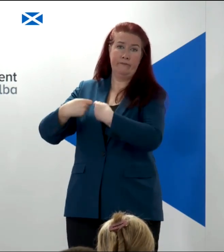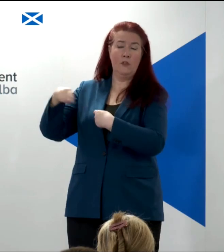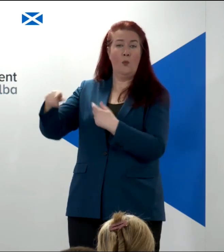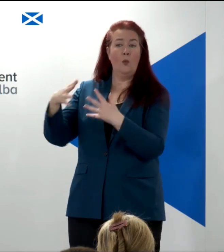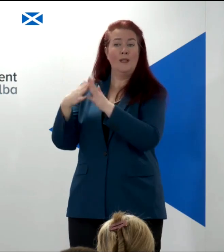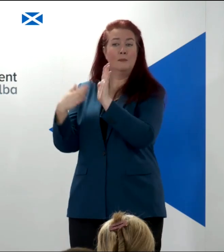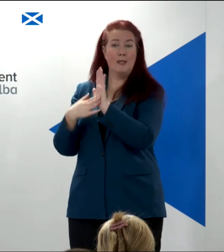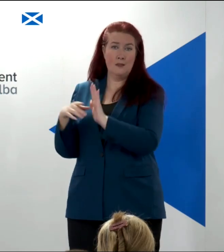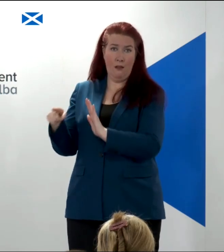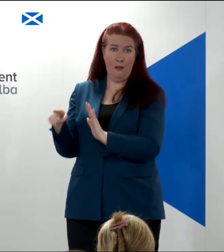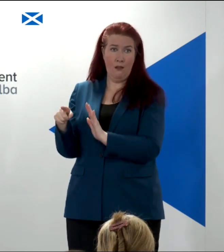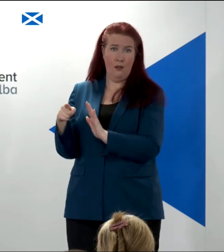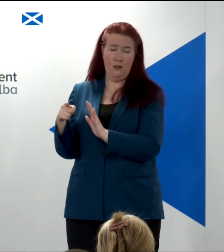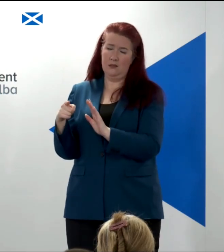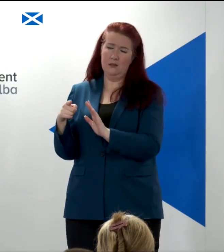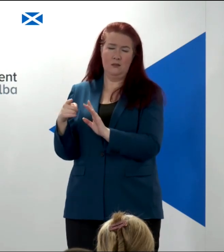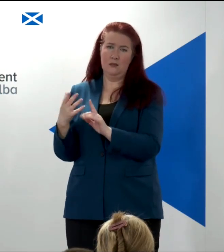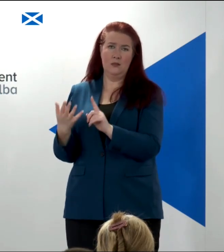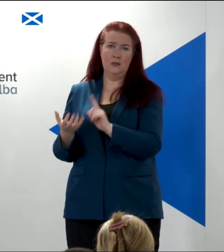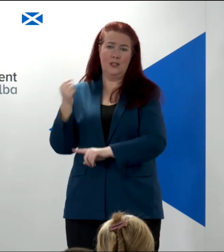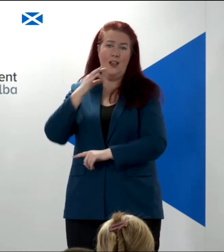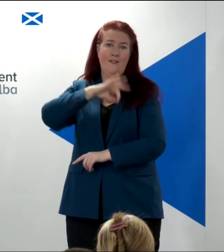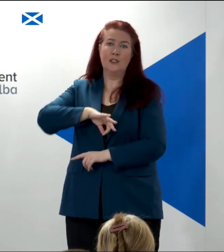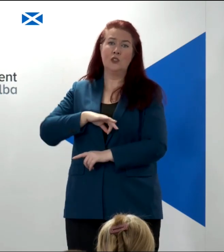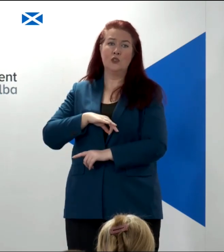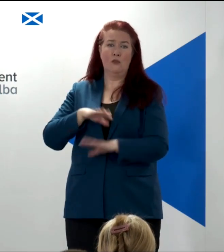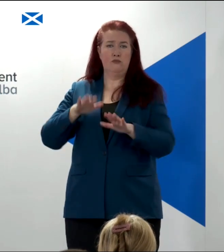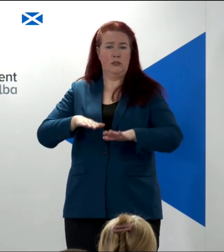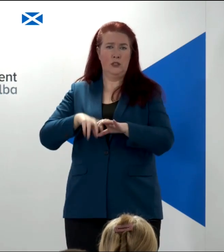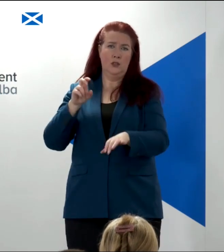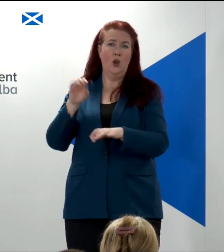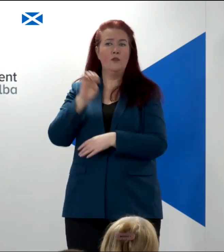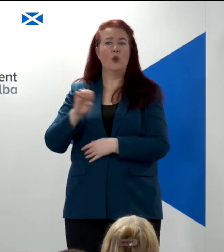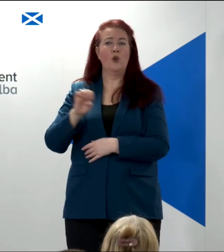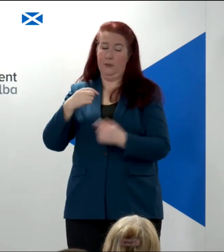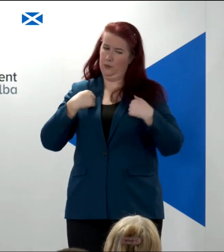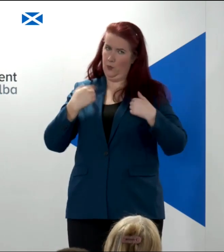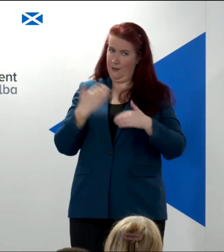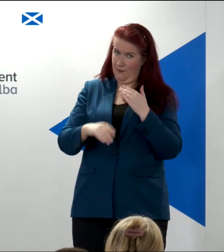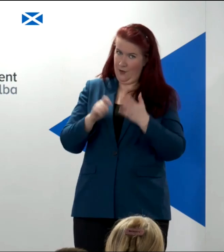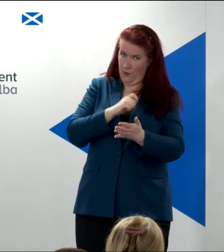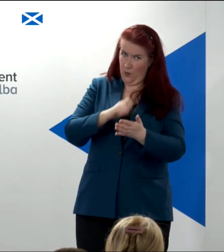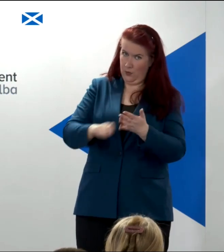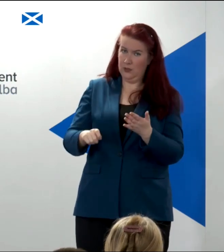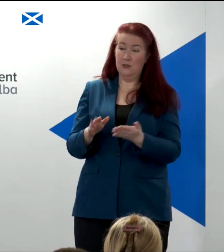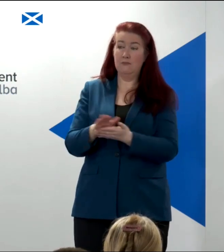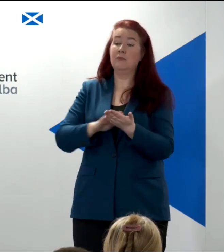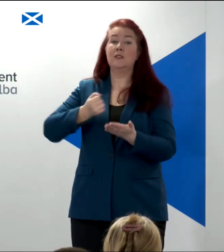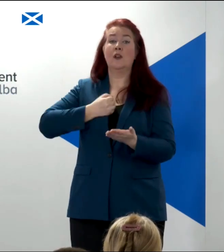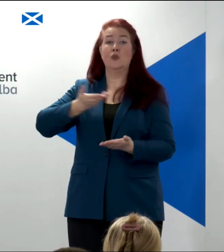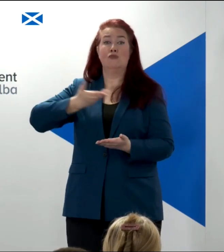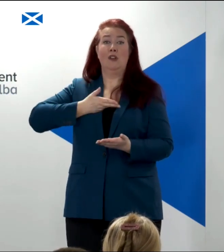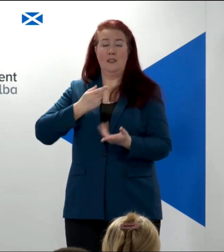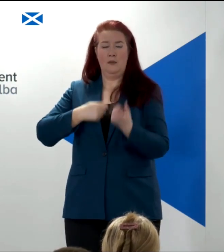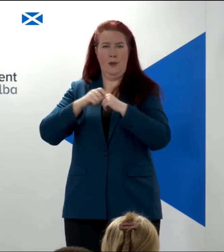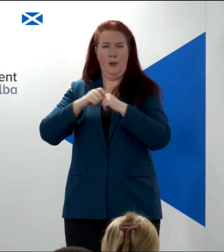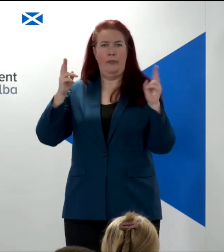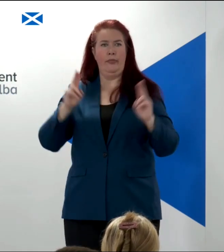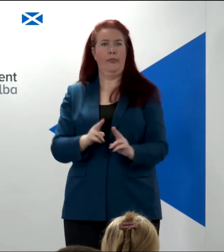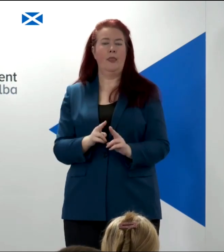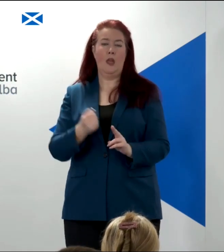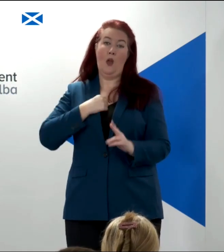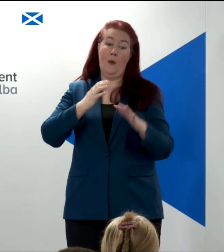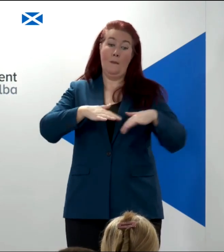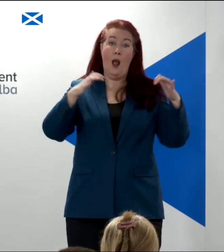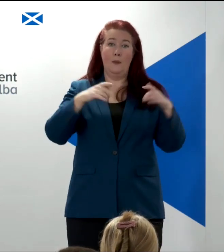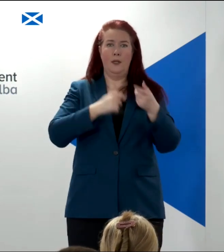taking advantage of a Brexit Scotland didn't vote for, to erode our rights and undermine our national parliament.